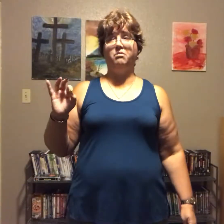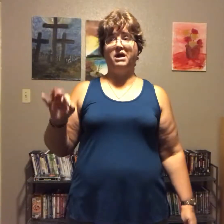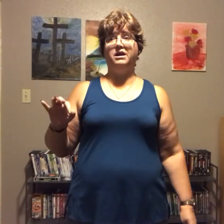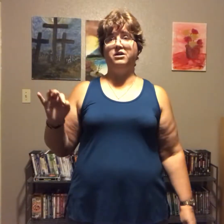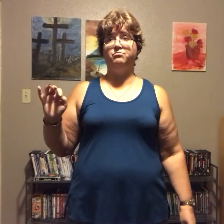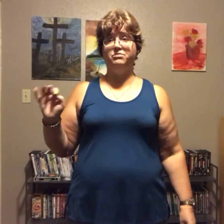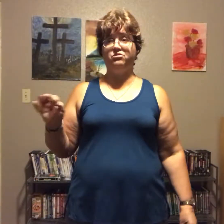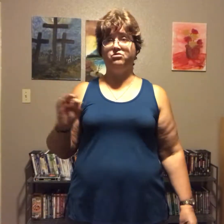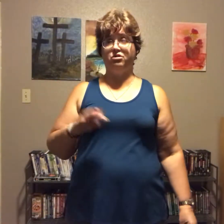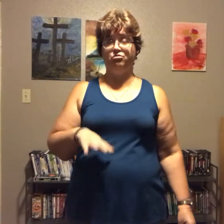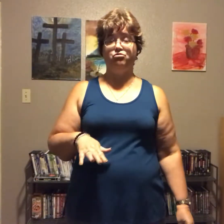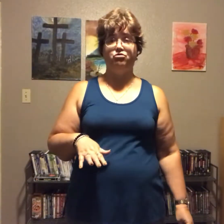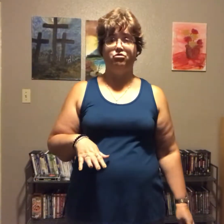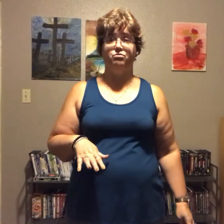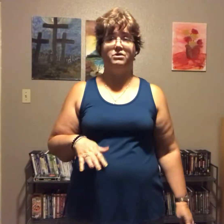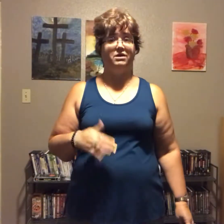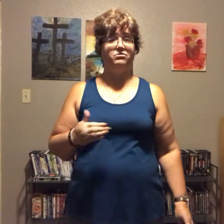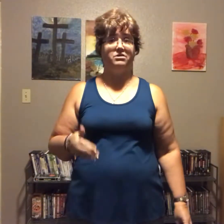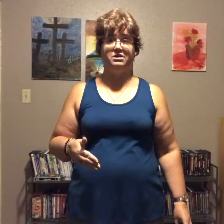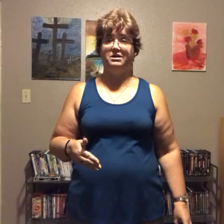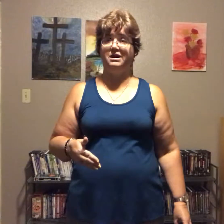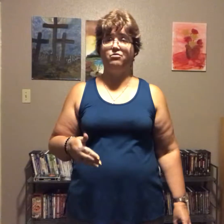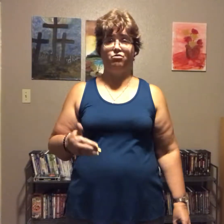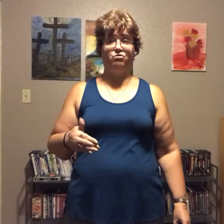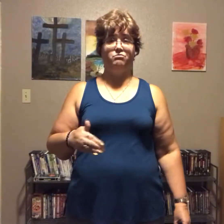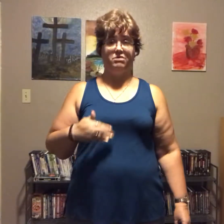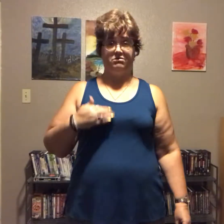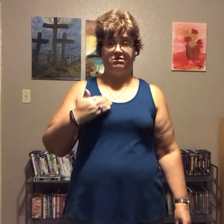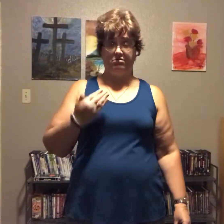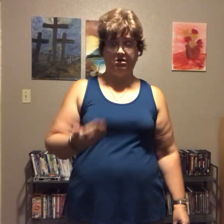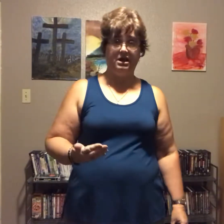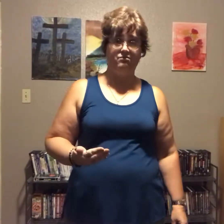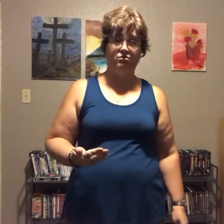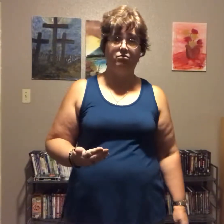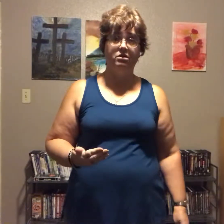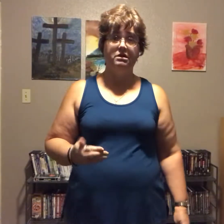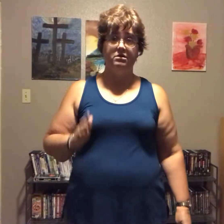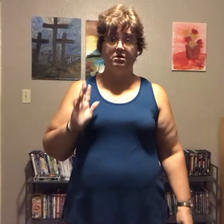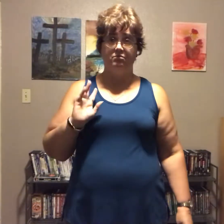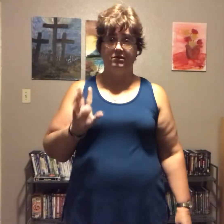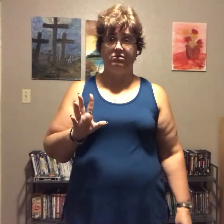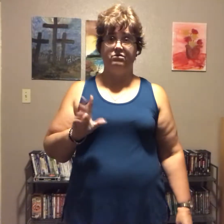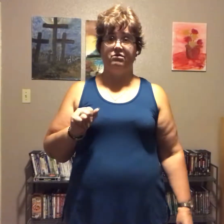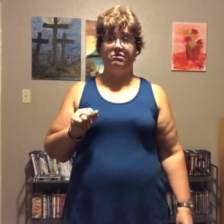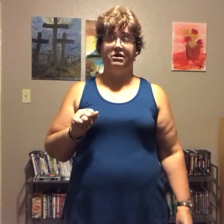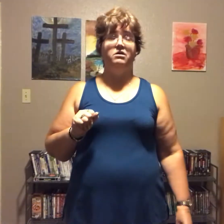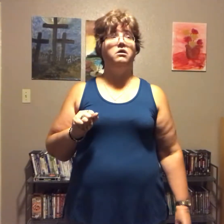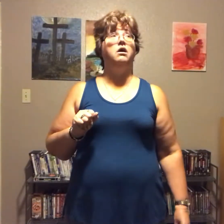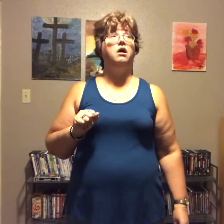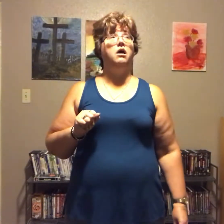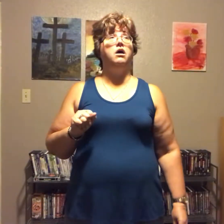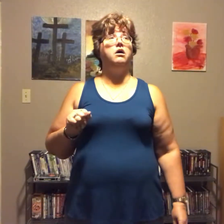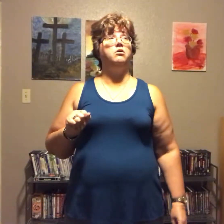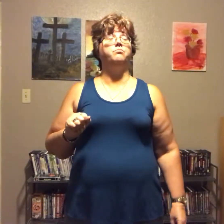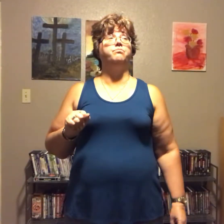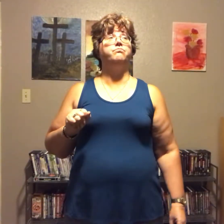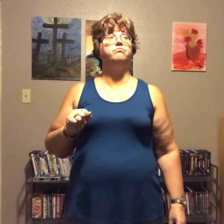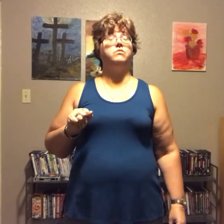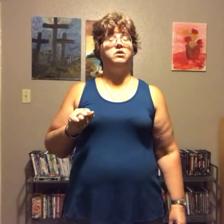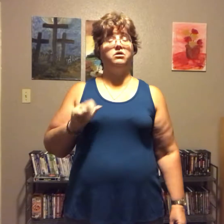might have misunderstood but I was getting out or me sounding hateful I'm very sorry a